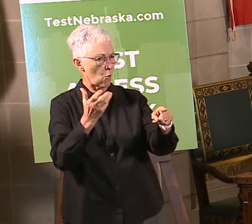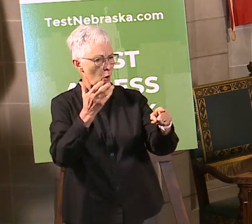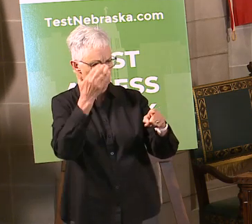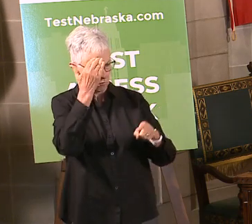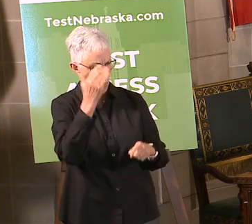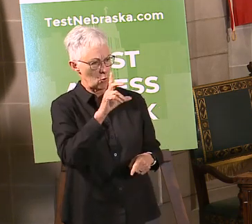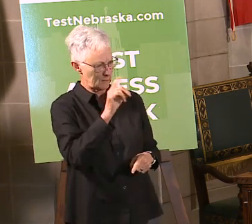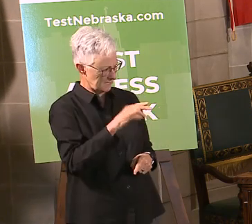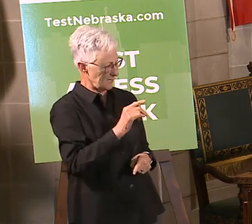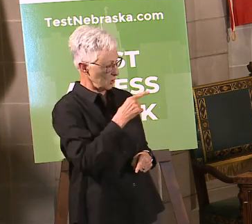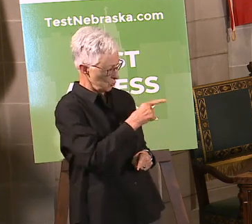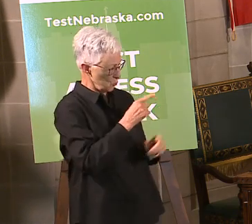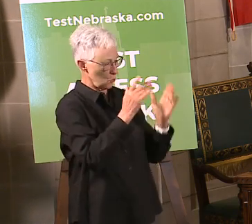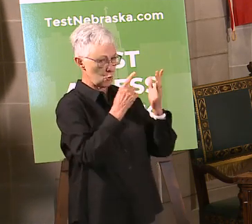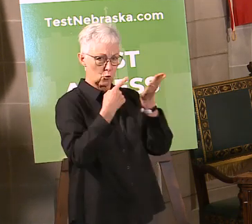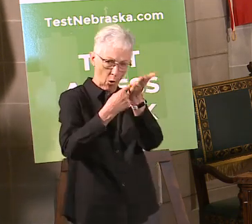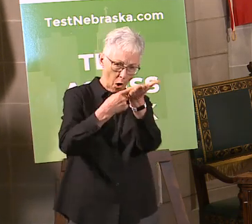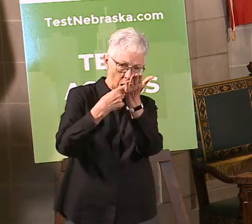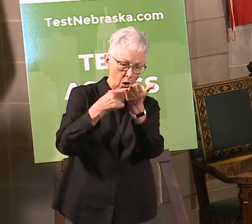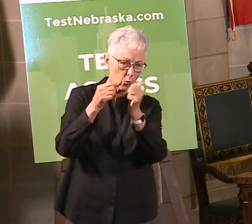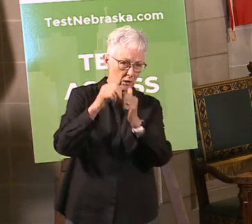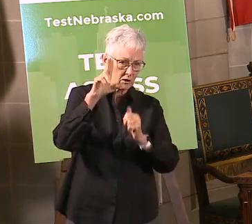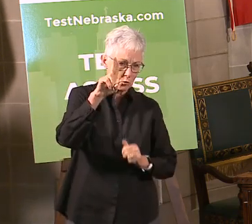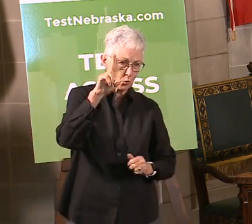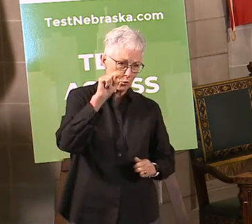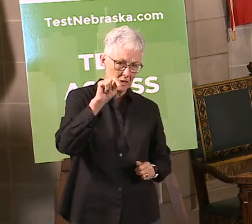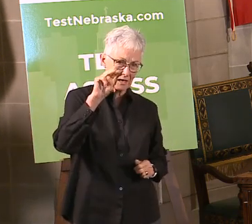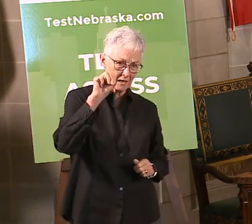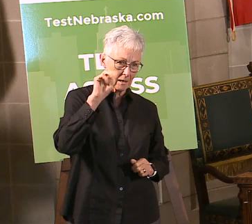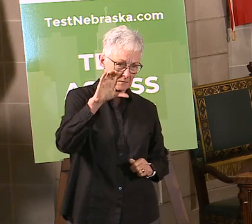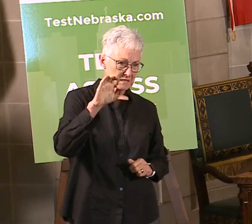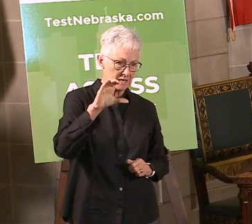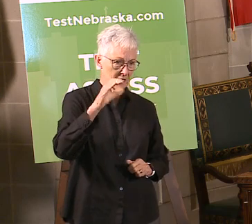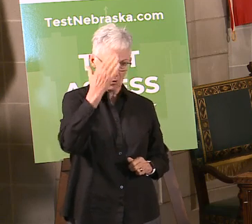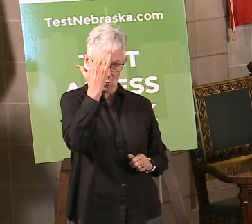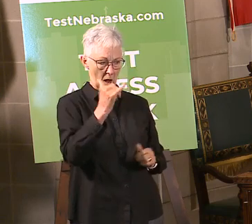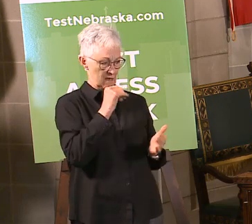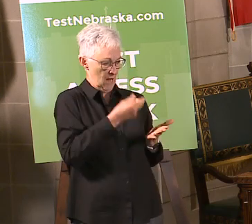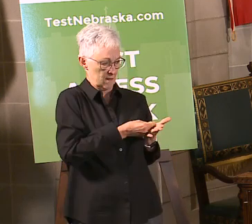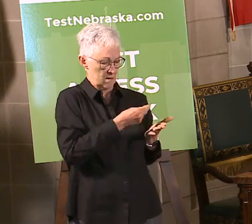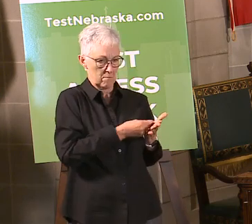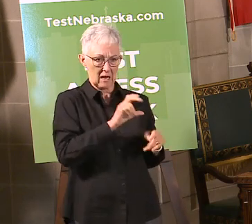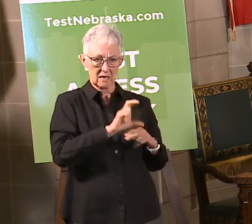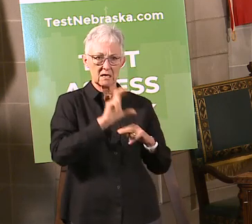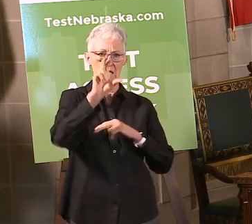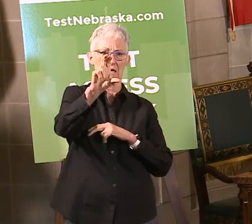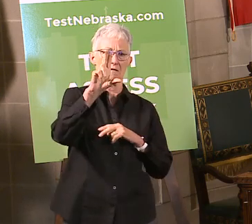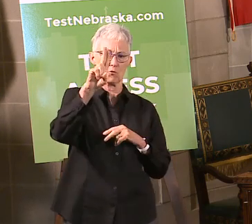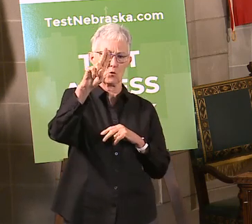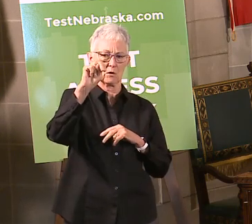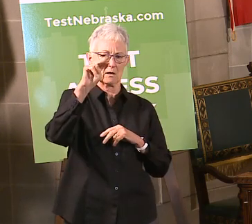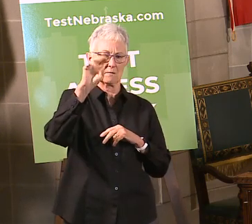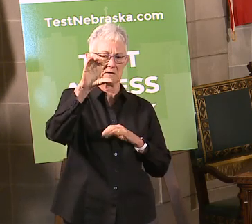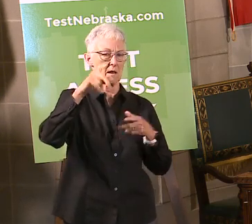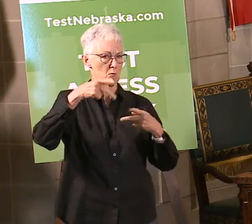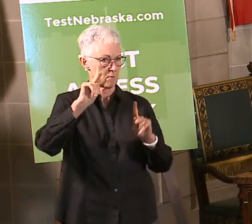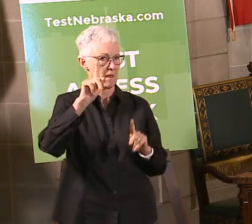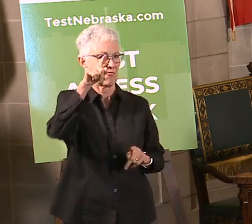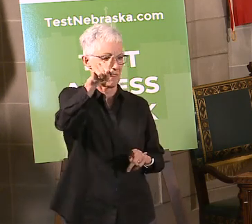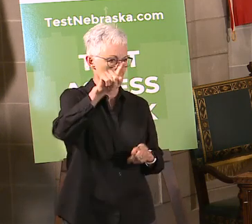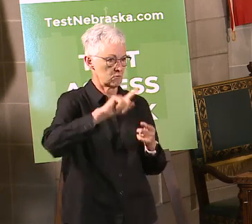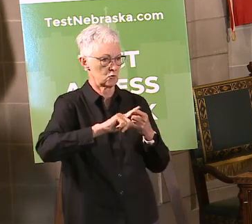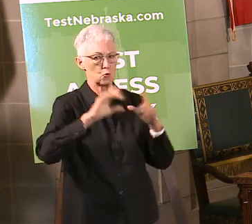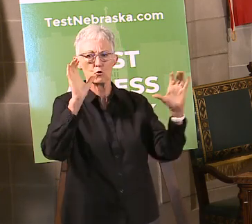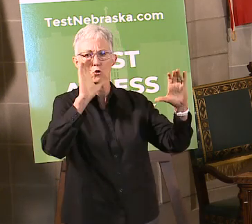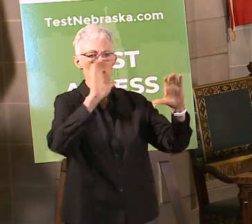testing? Could you just give them the money and they could have set this up? So, again, there was no ability to be able to do it in the time frame we're talking